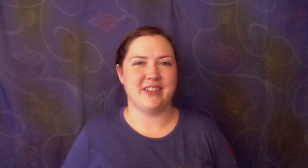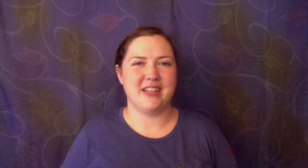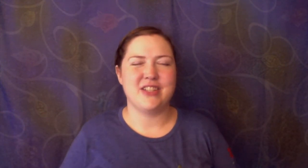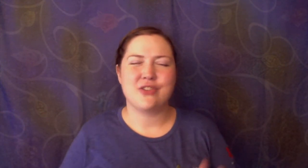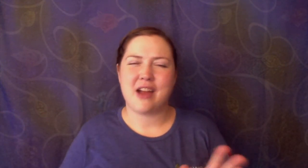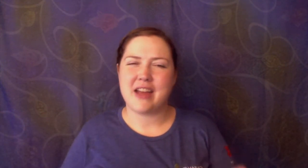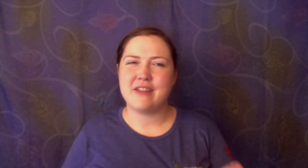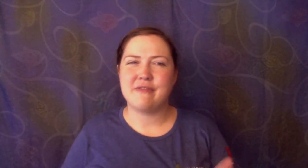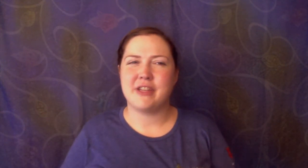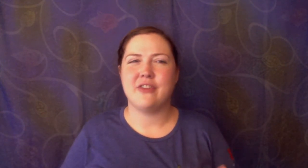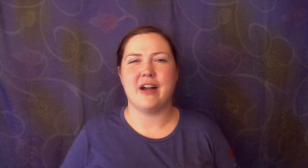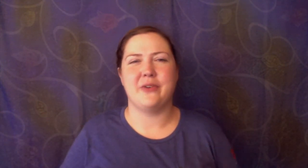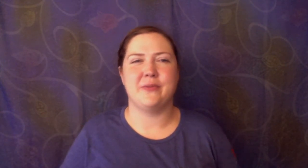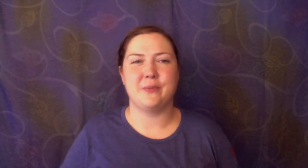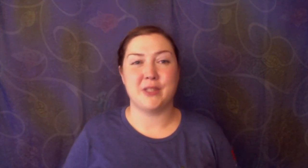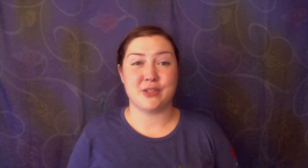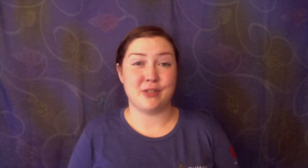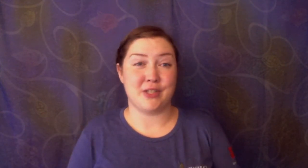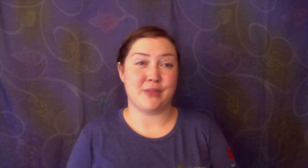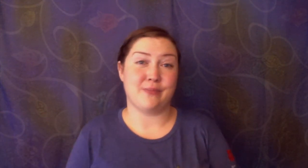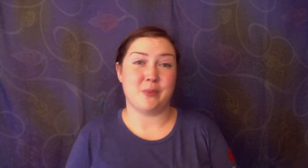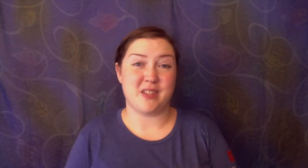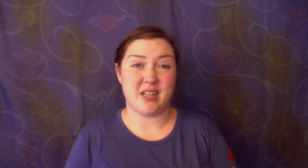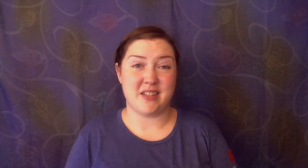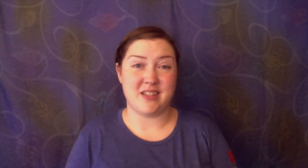trying to figure out which creature was the tastiest.